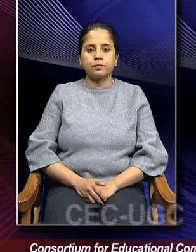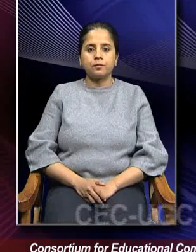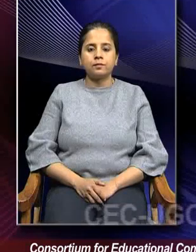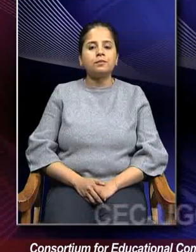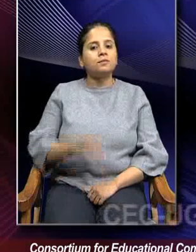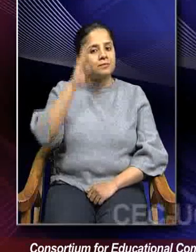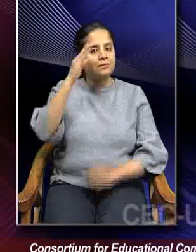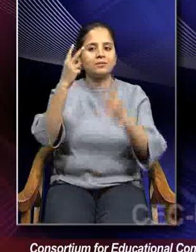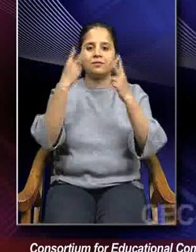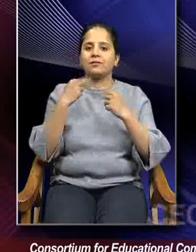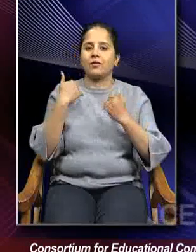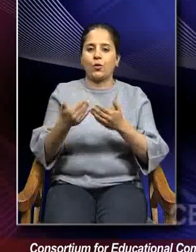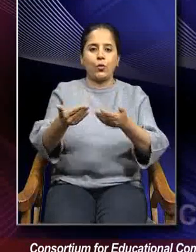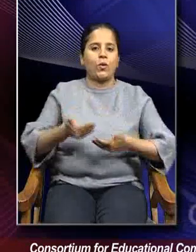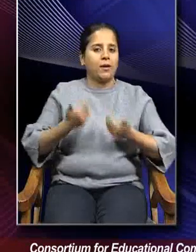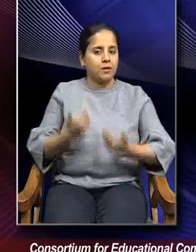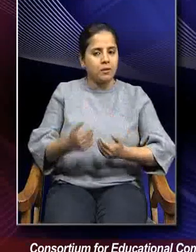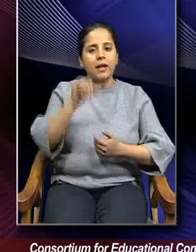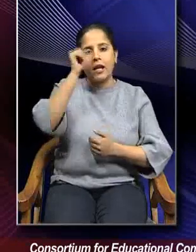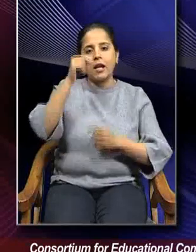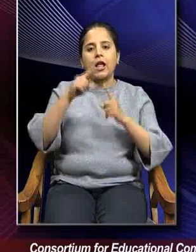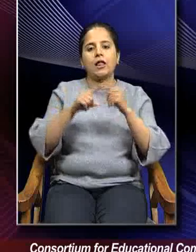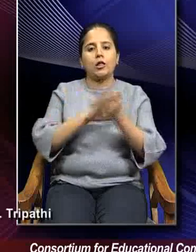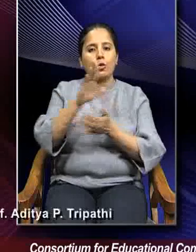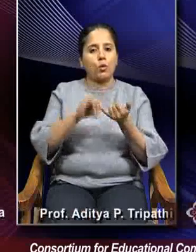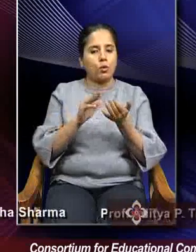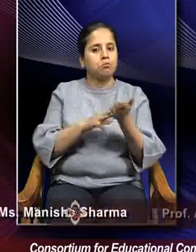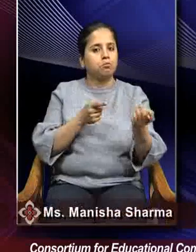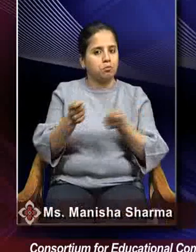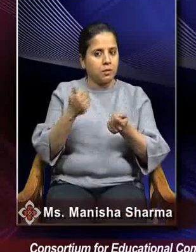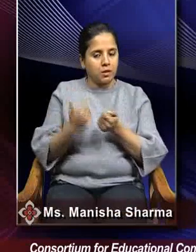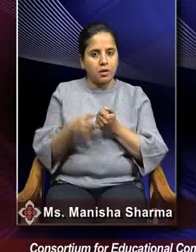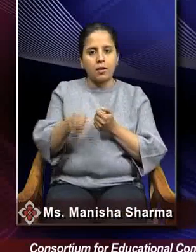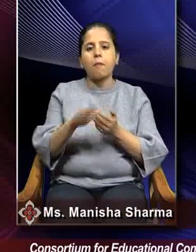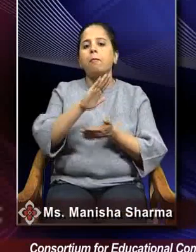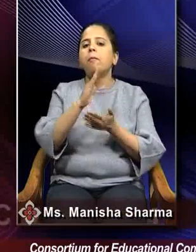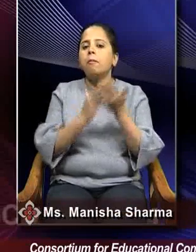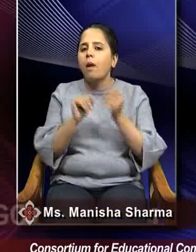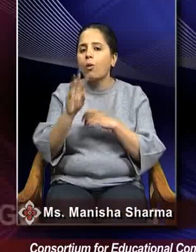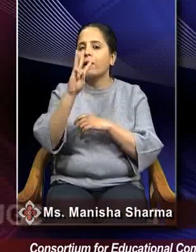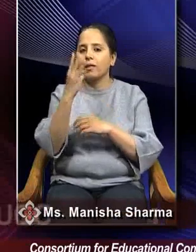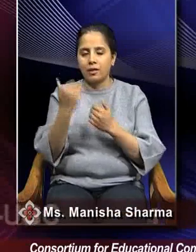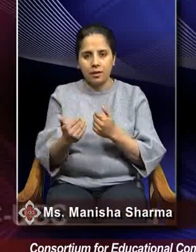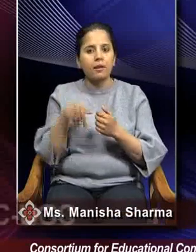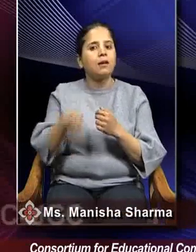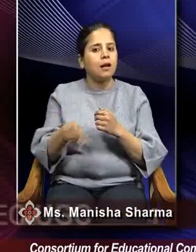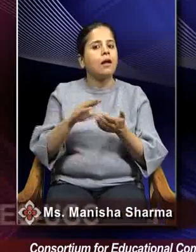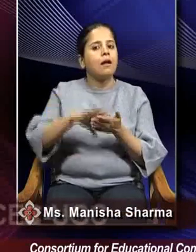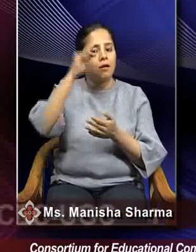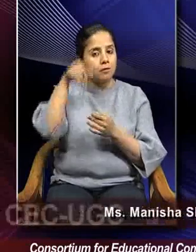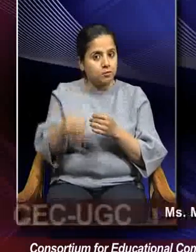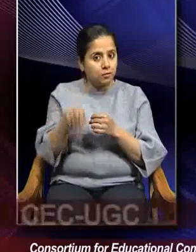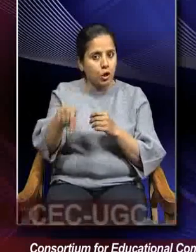Hello viewers, welcome to our lecture series on Indian Ethosian Management. This is going to be part 3 of our lectures on management lessons from